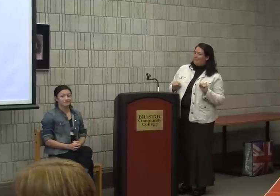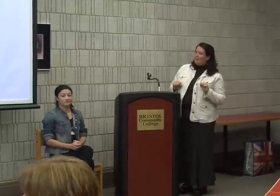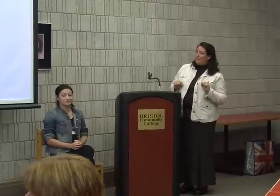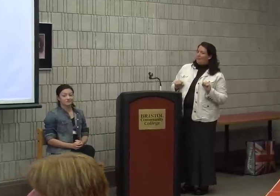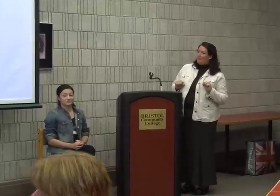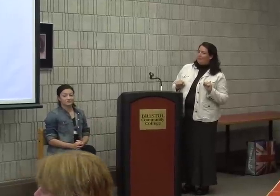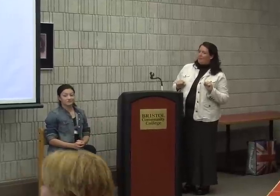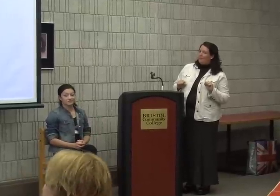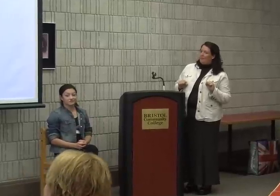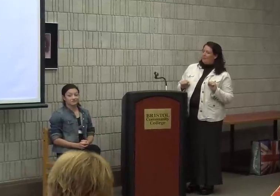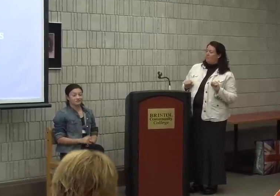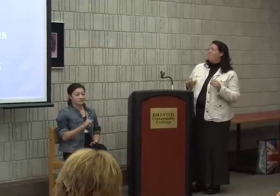Jose took my idea.